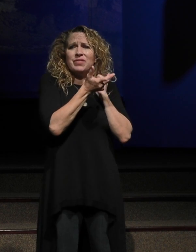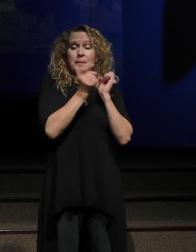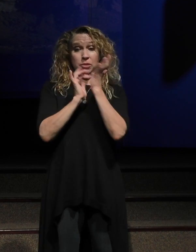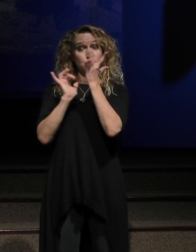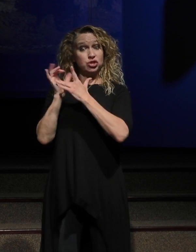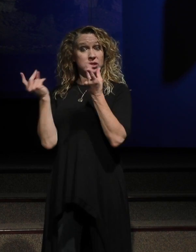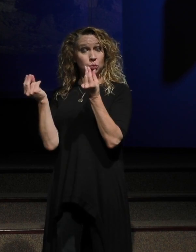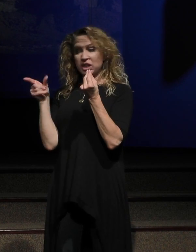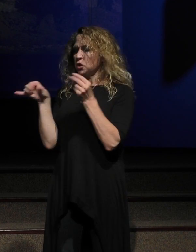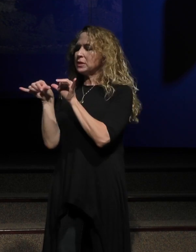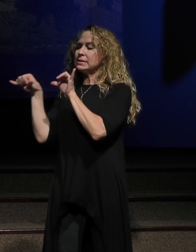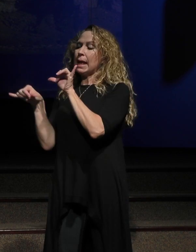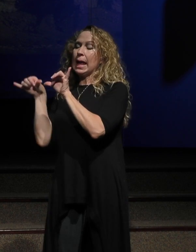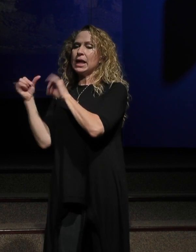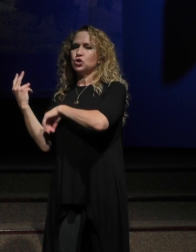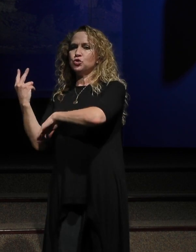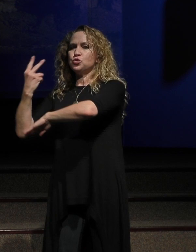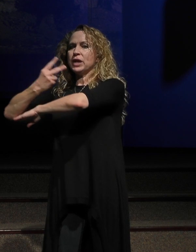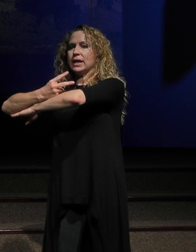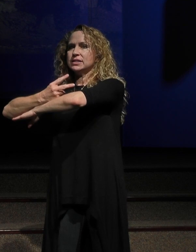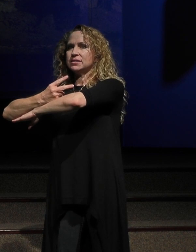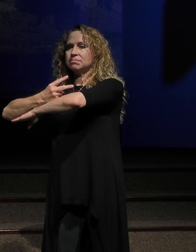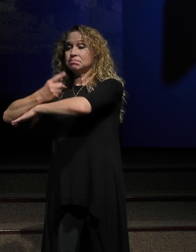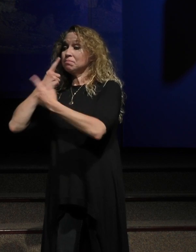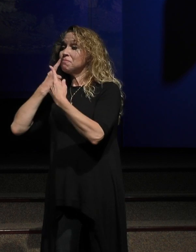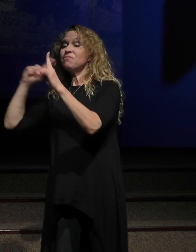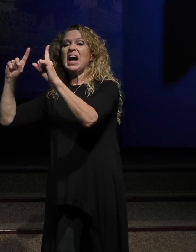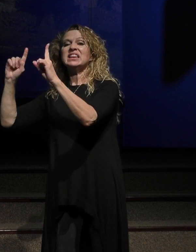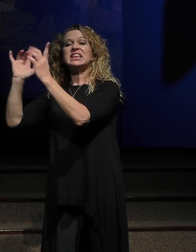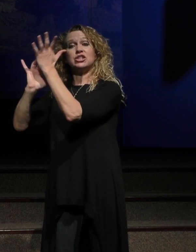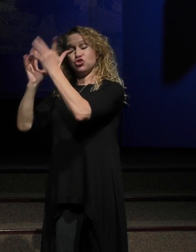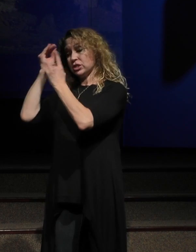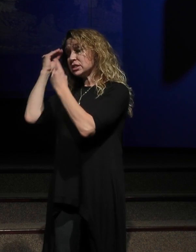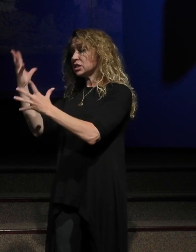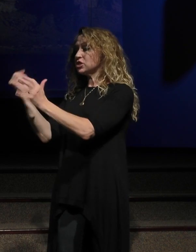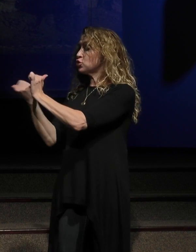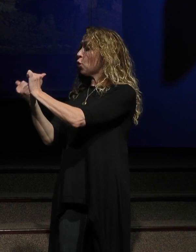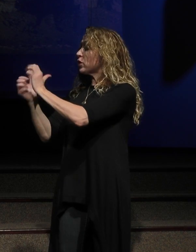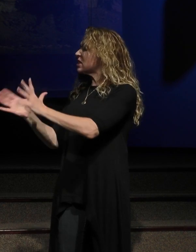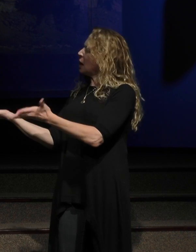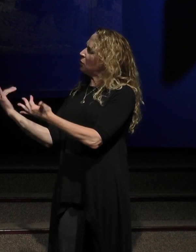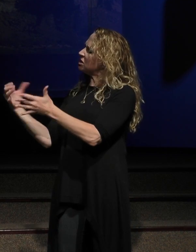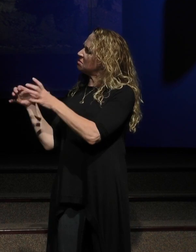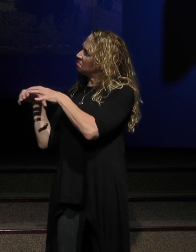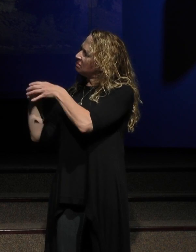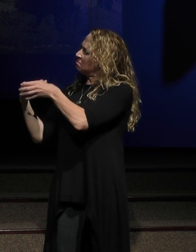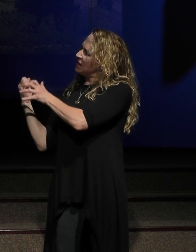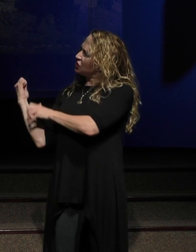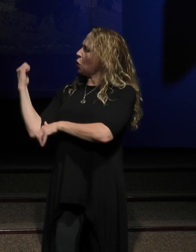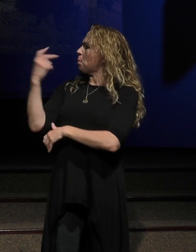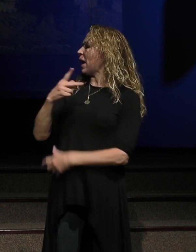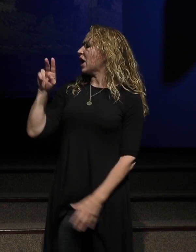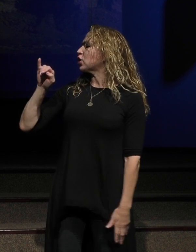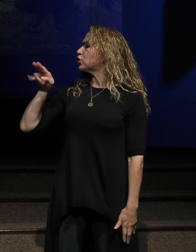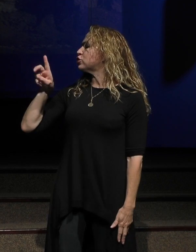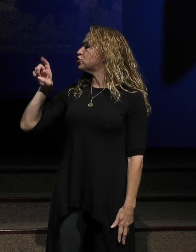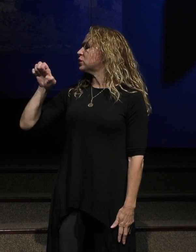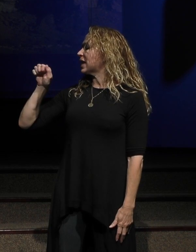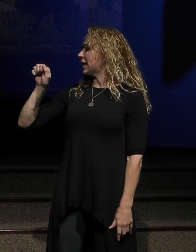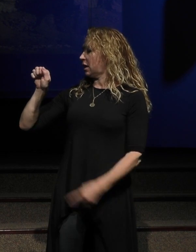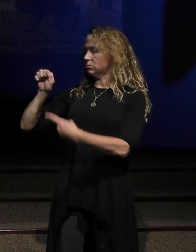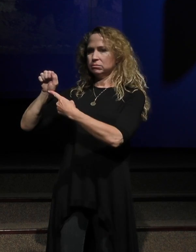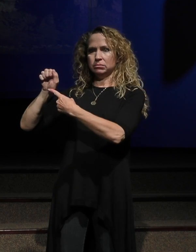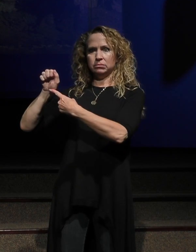where he was for the next two days. Finally, Jesus said to the disciples, let's go back to Judea. So by the time that Jesus